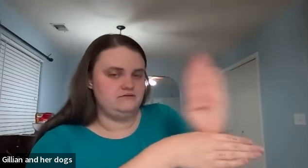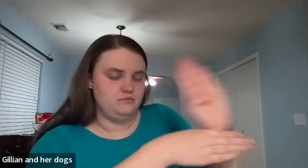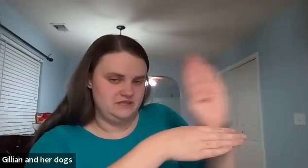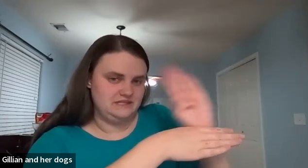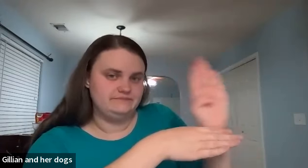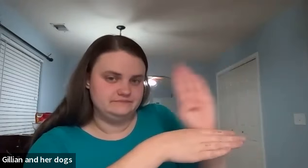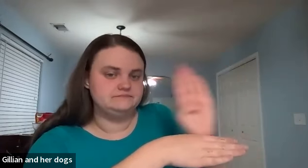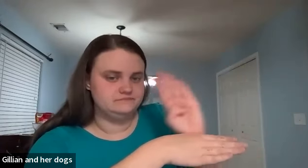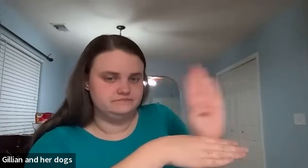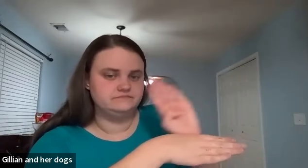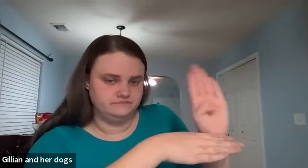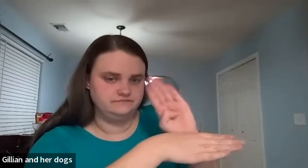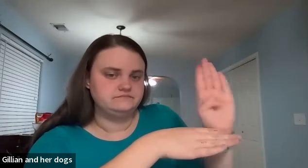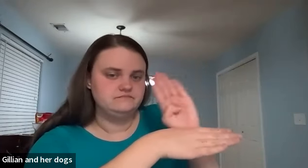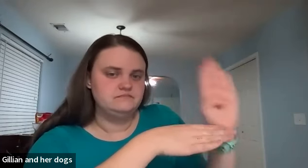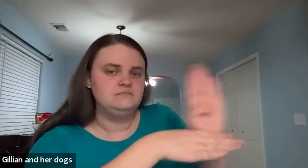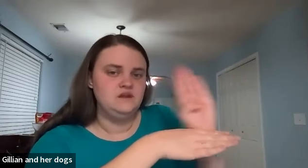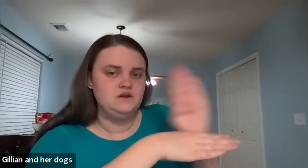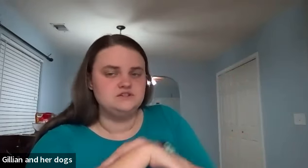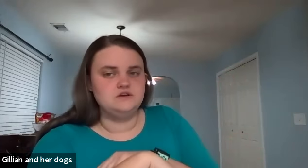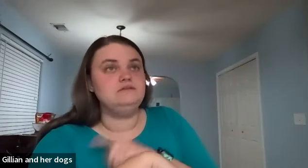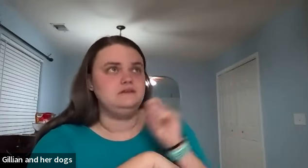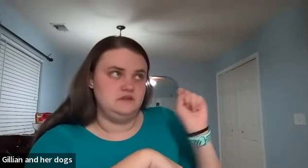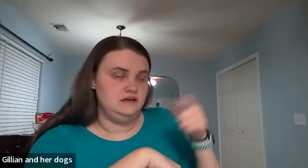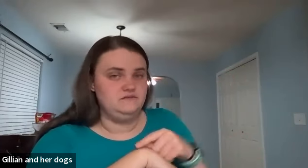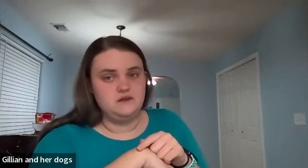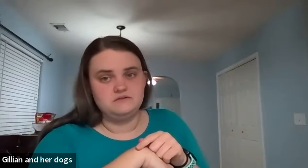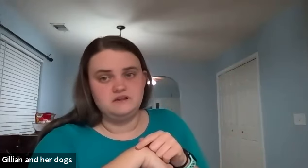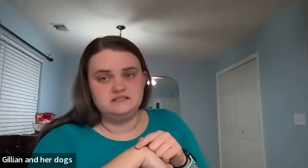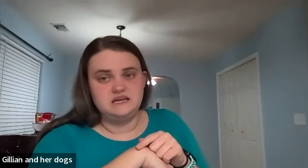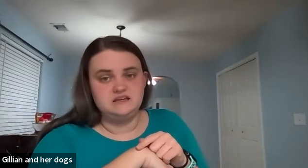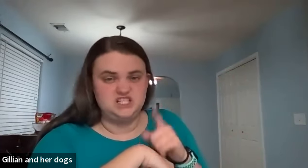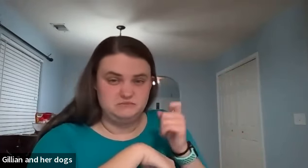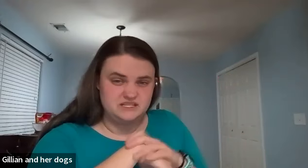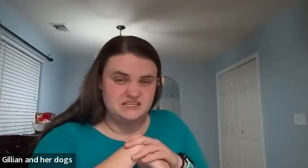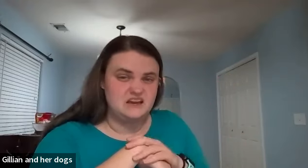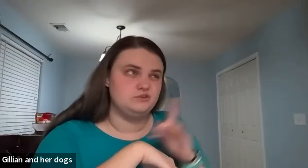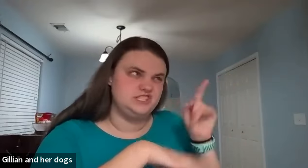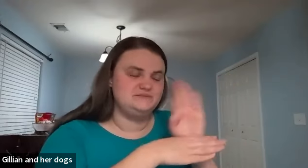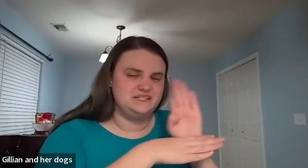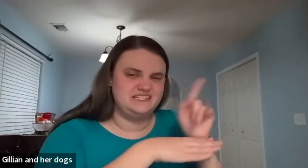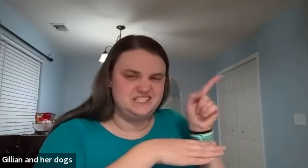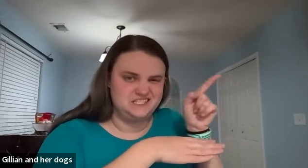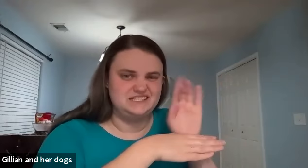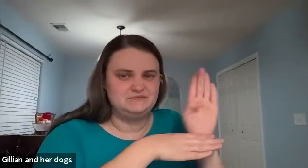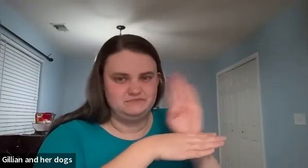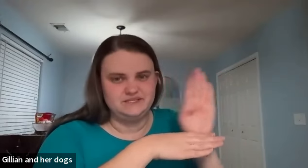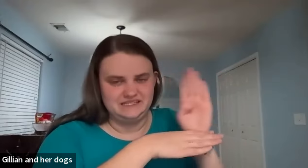and forth busy so like if they were like saying is she busy now well she's busy she's busy